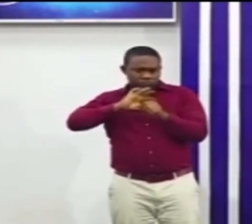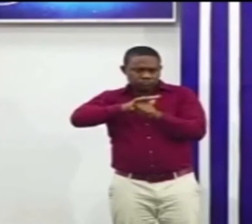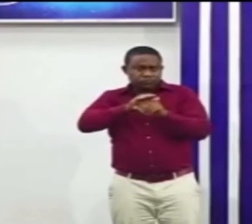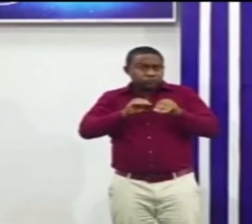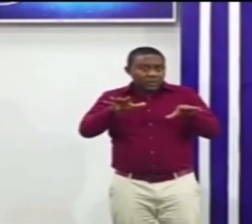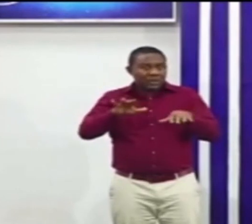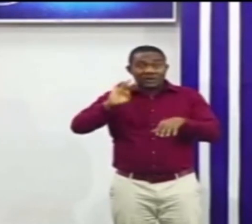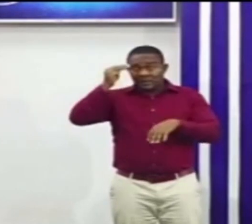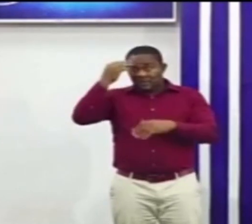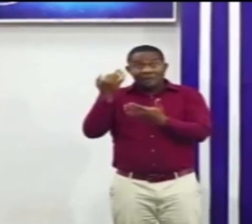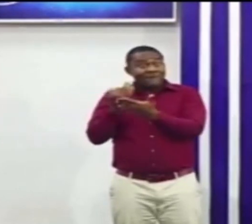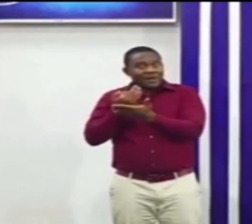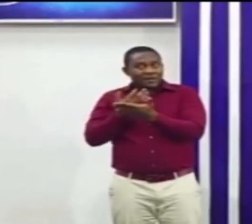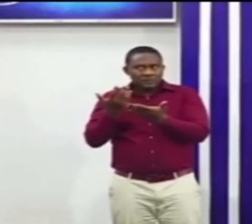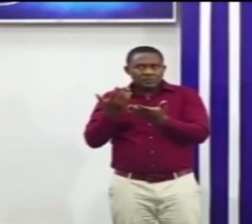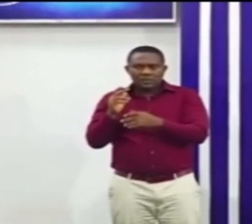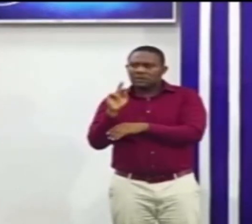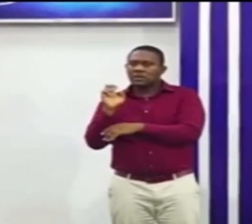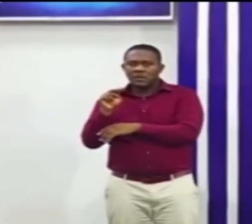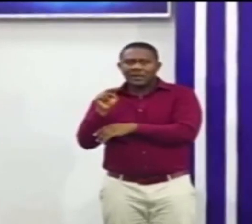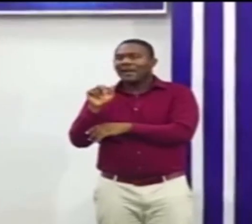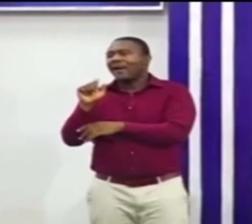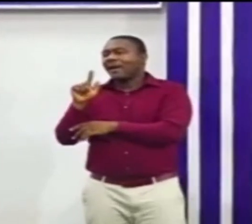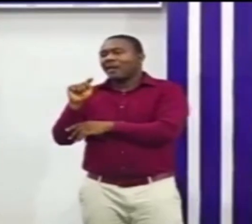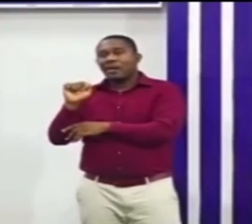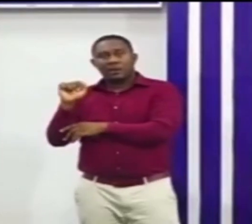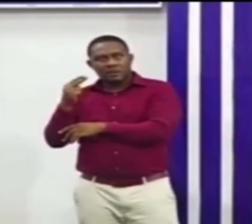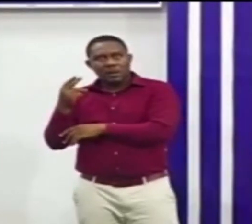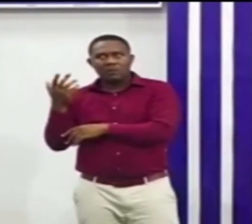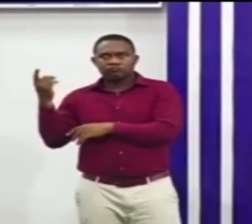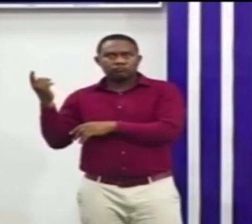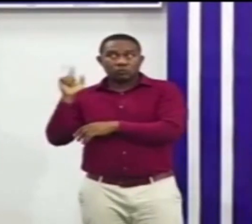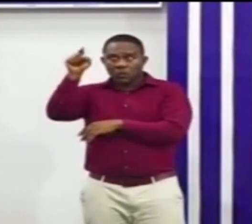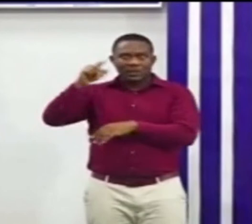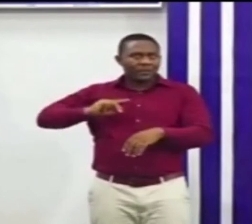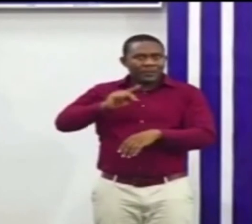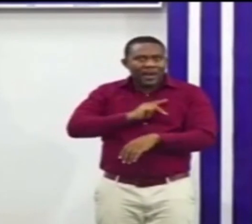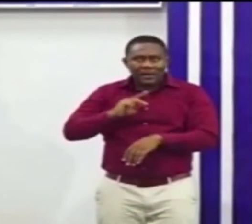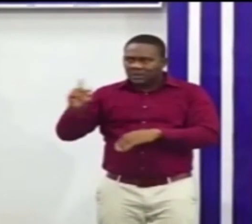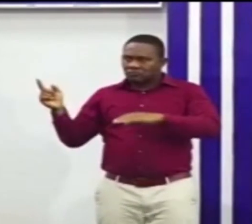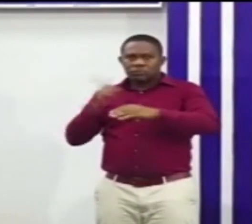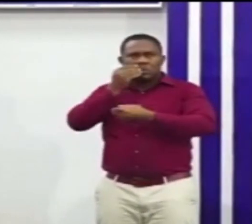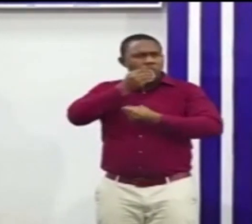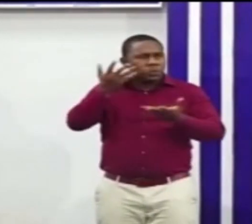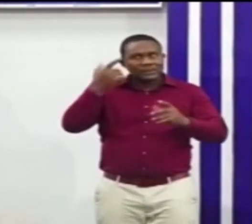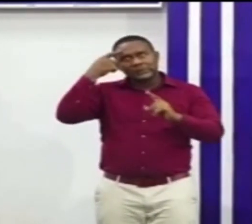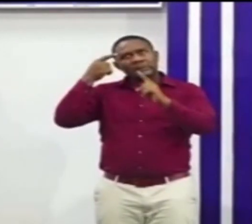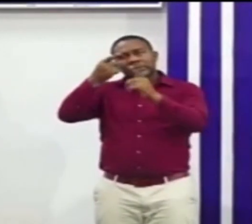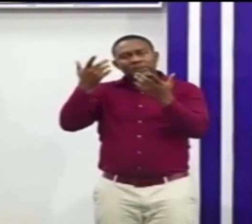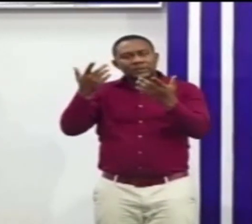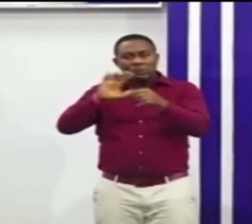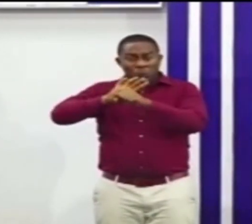finance, General Ken Oforiata, briefed the information through Parliament on the projected economic impact of the